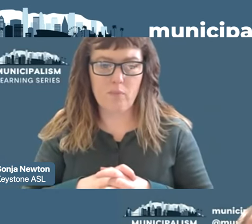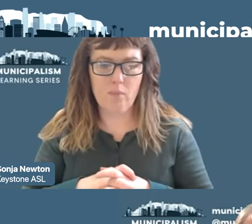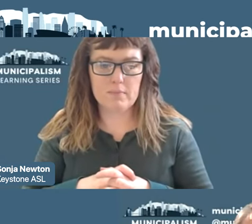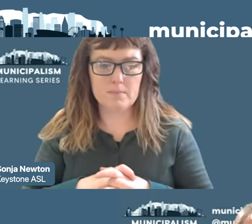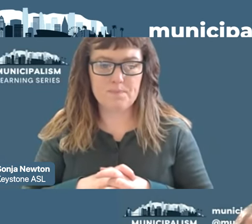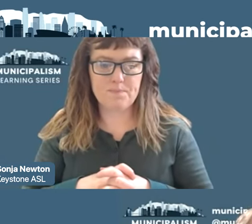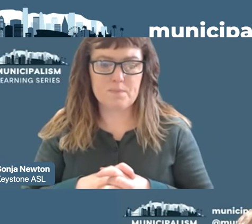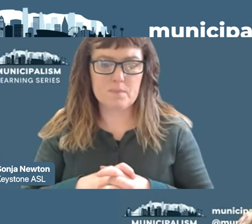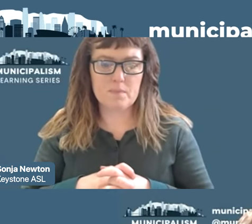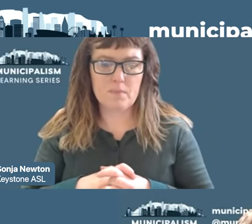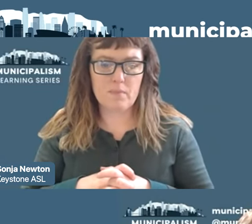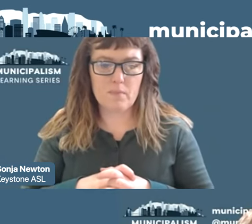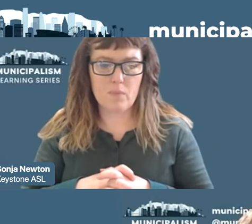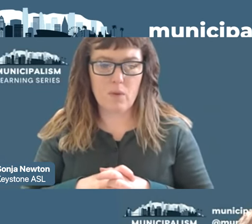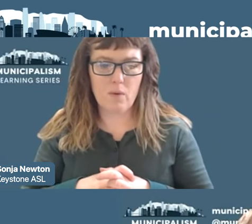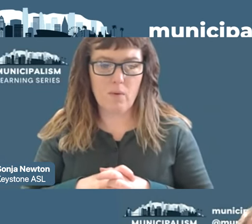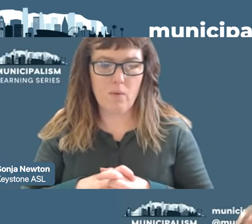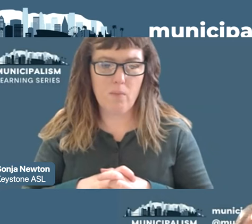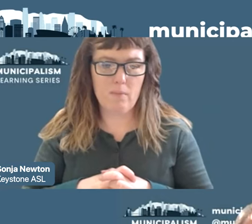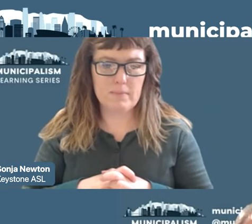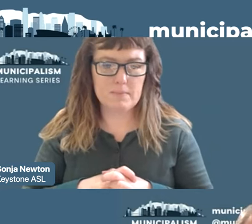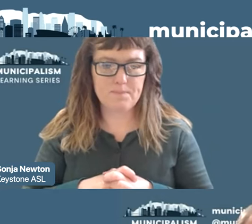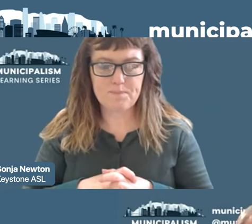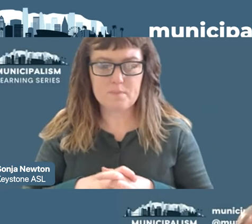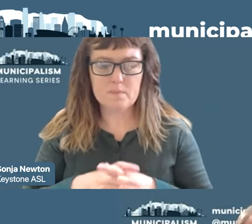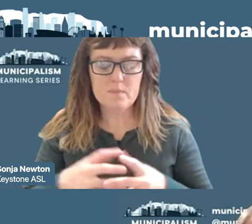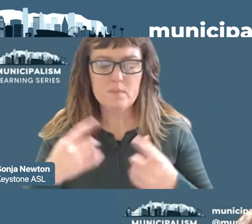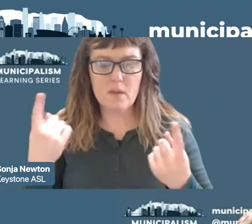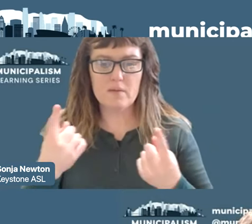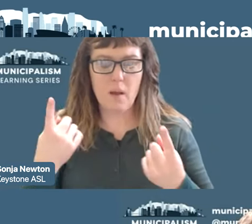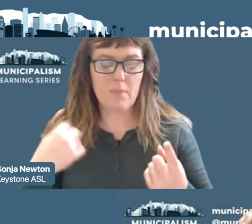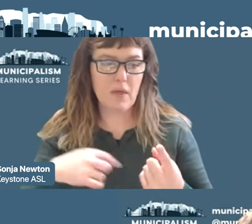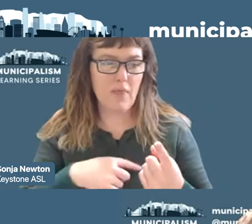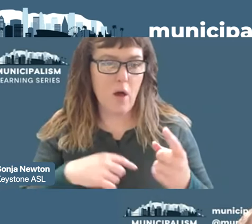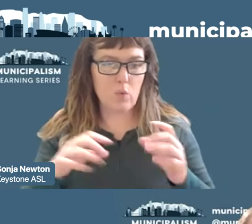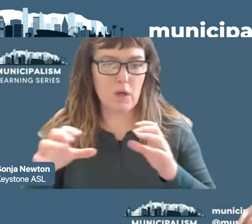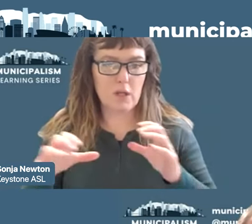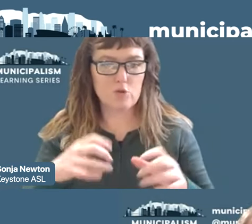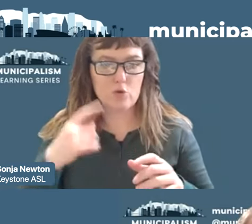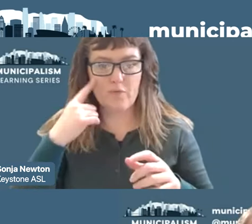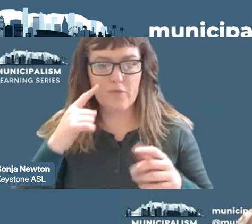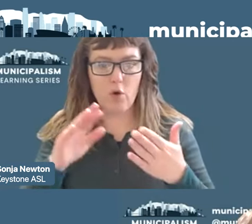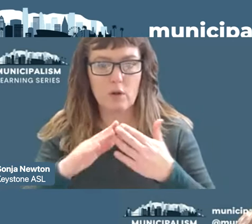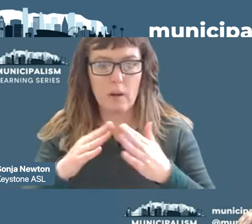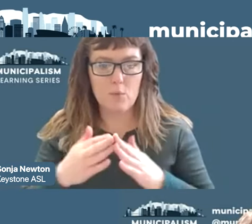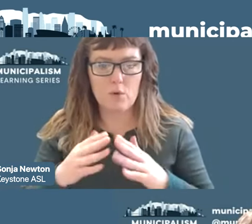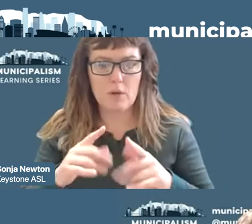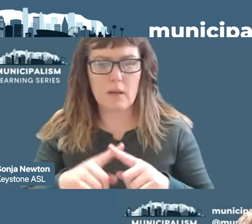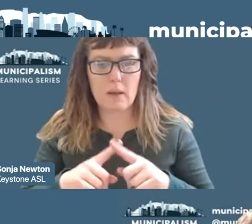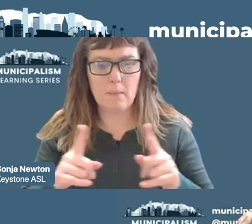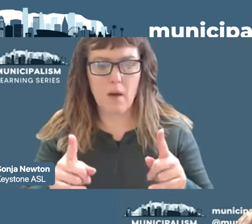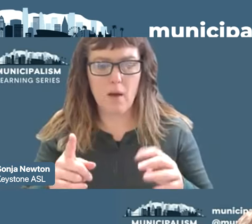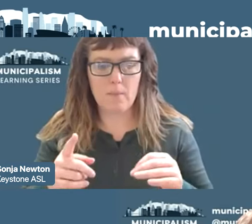this is something that we do for our community but at the same time we have some